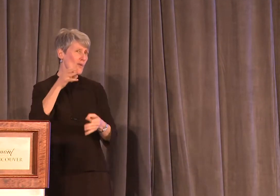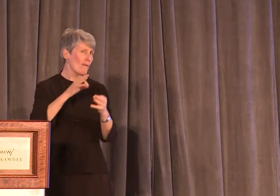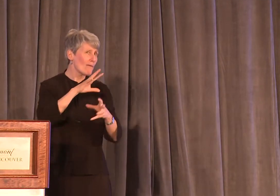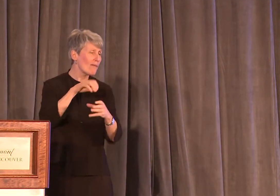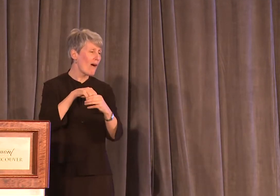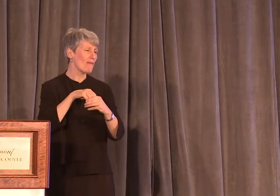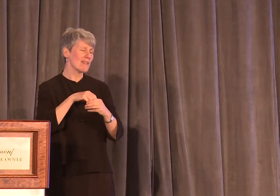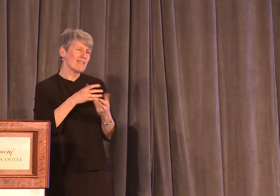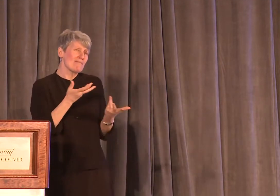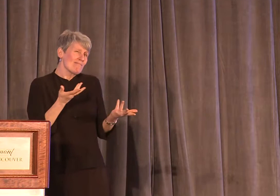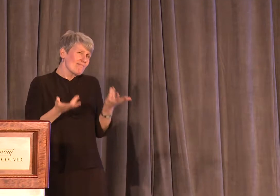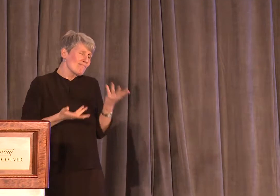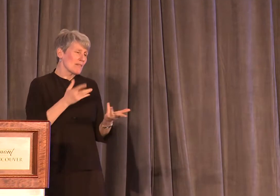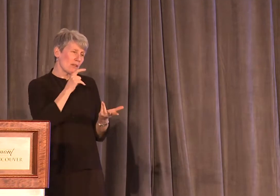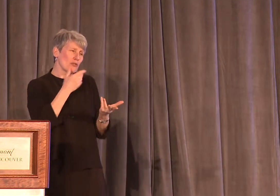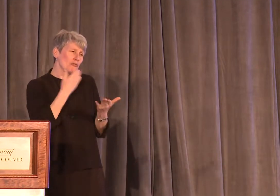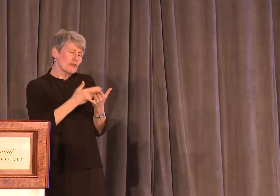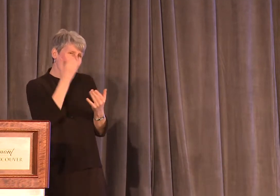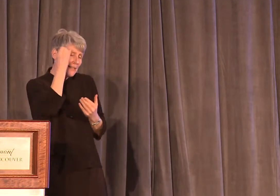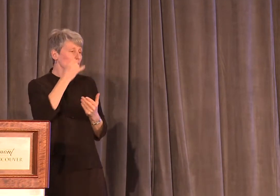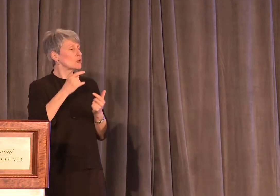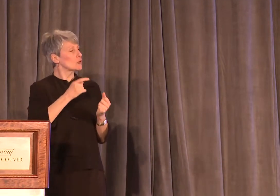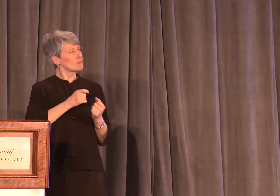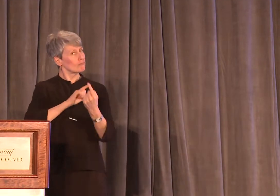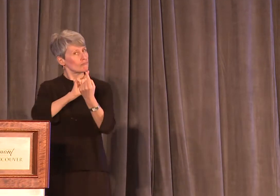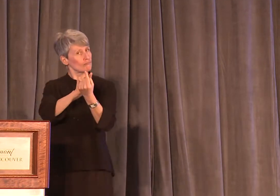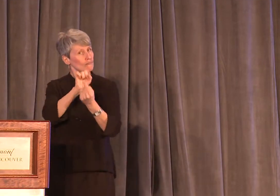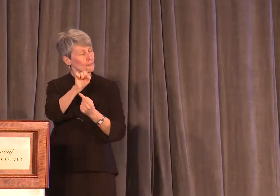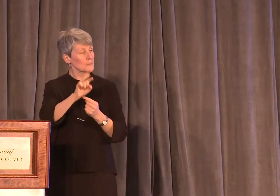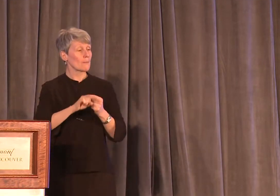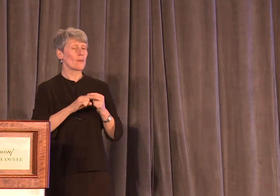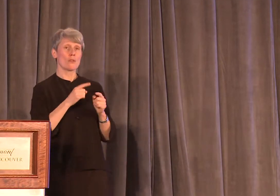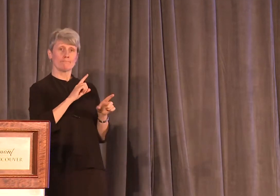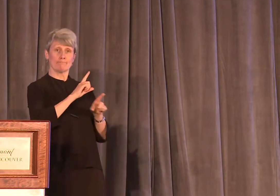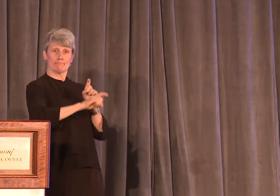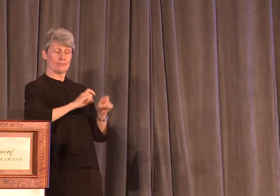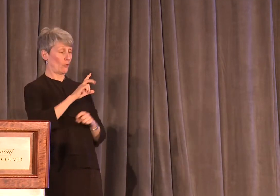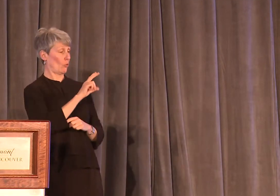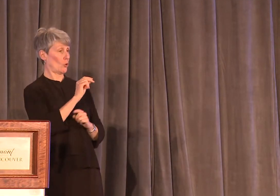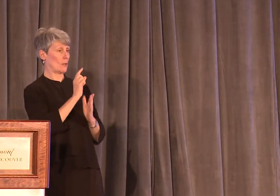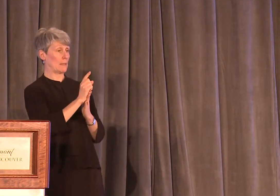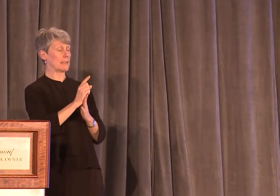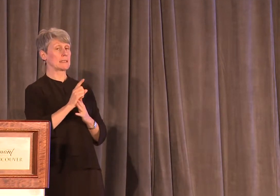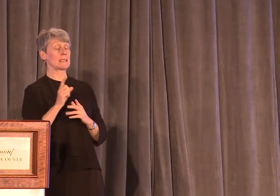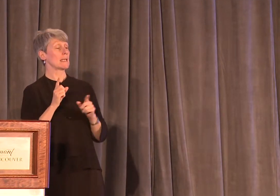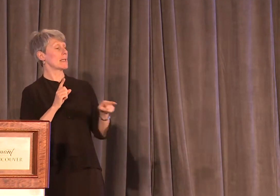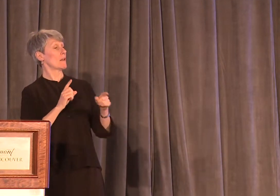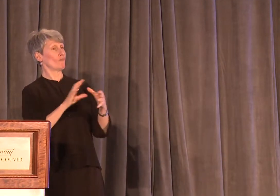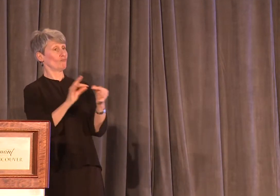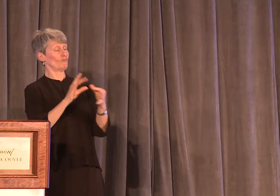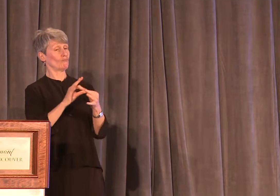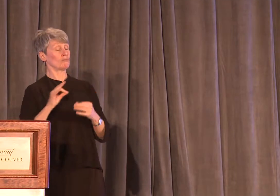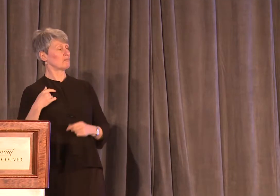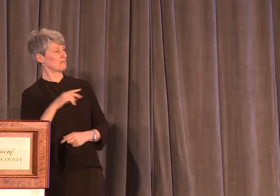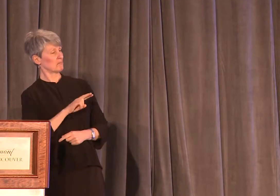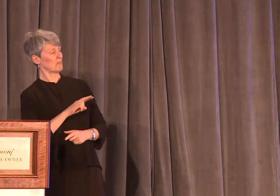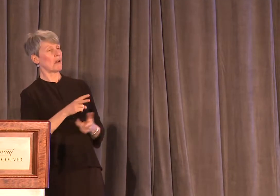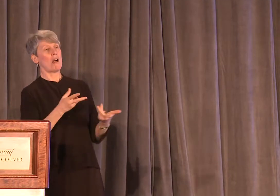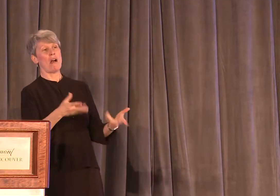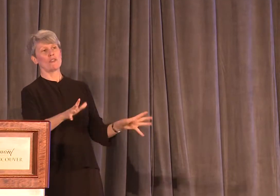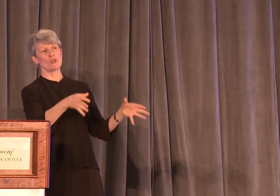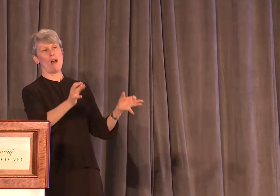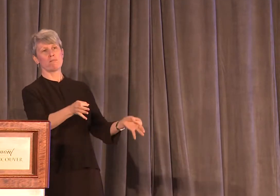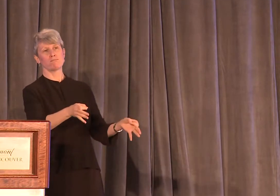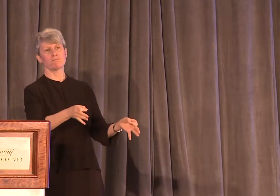be a stern talking to. About 30 minutes into the interview, the officer stops Maddie to tell her that she has made a decision.